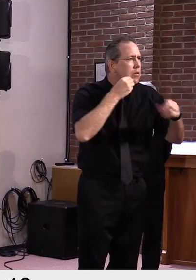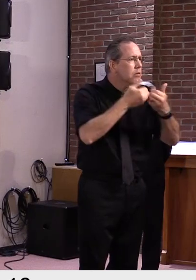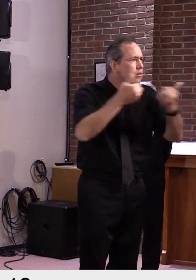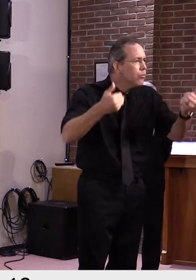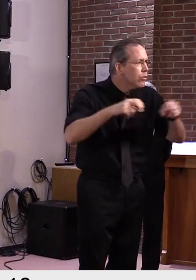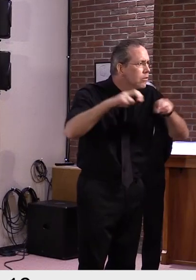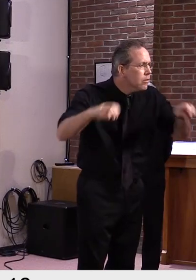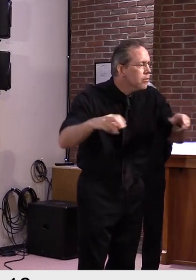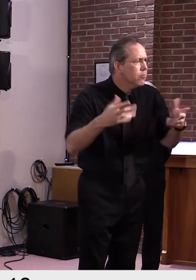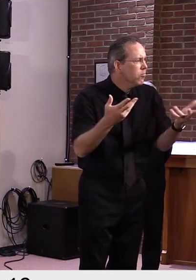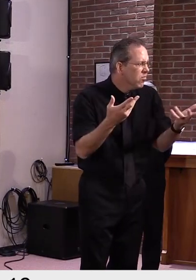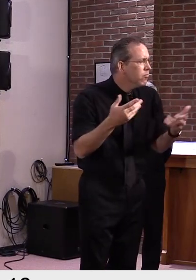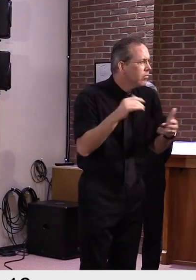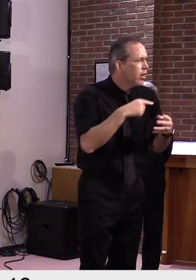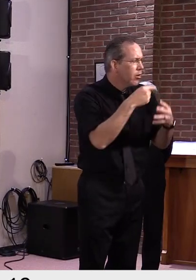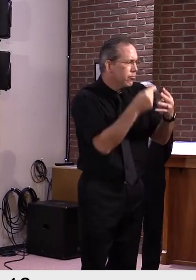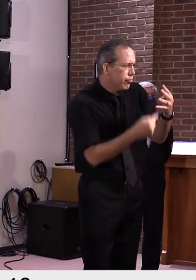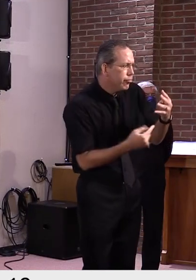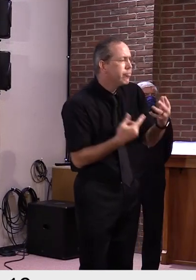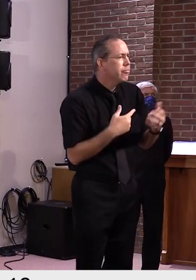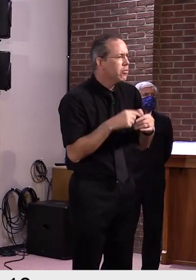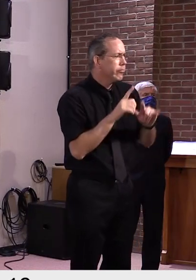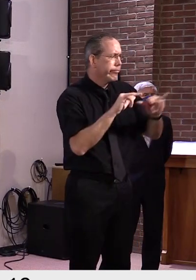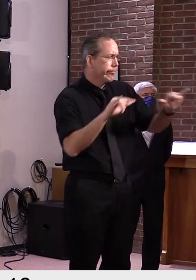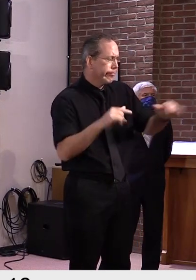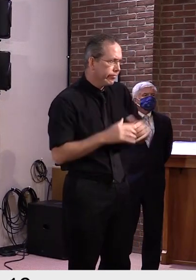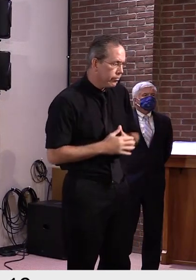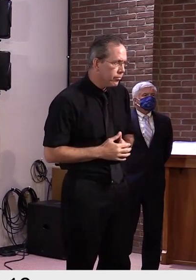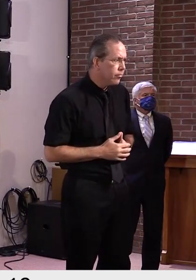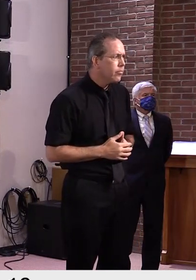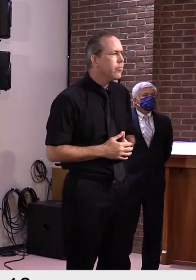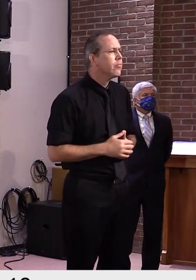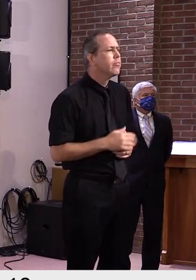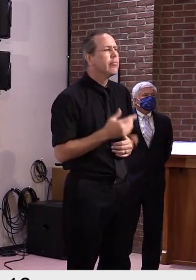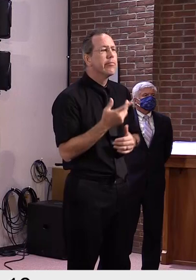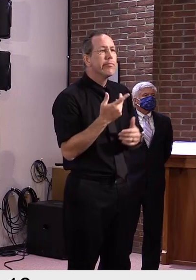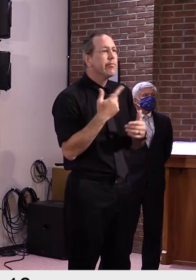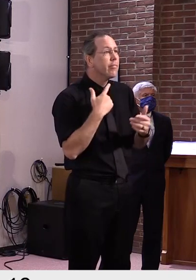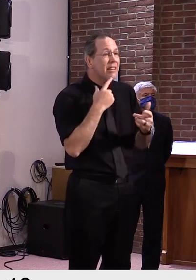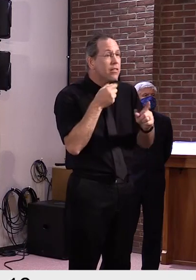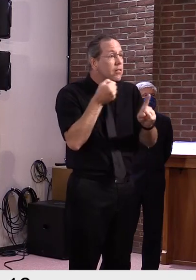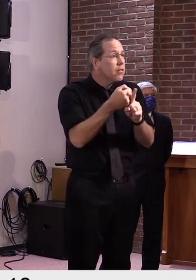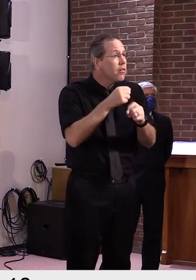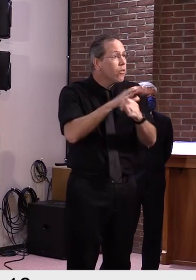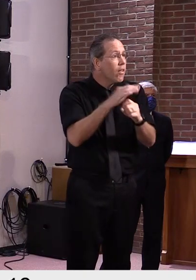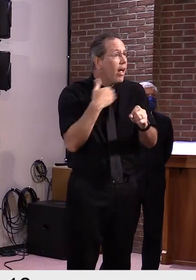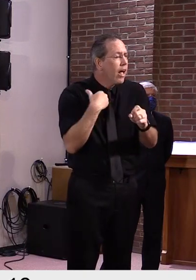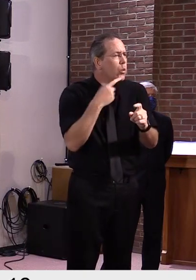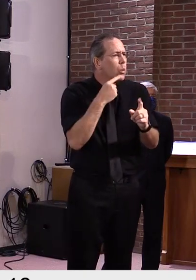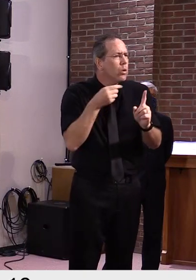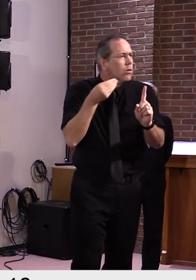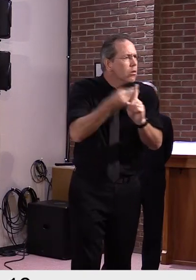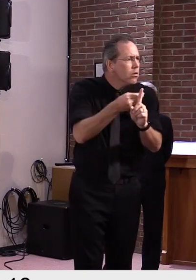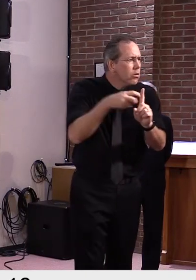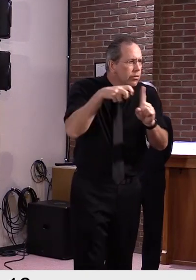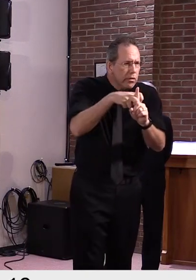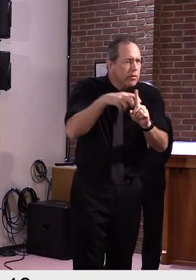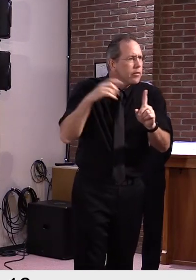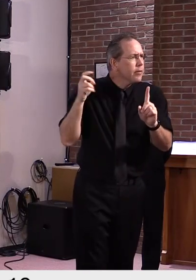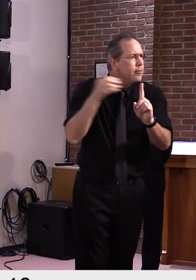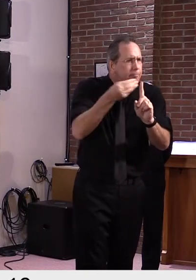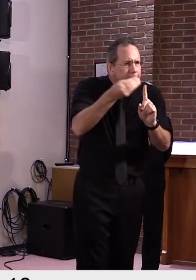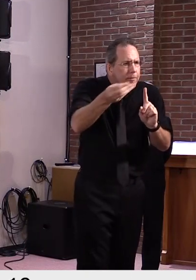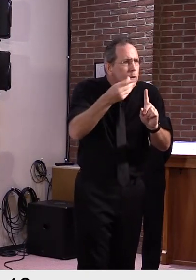communications recommendations, contracting, tracing details. So we, uh, we've given a lot and